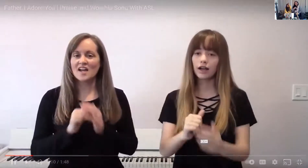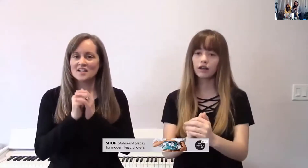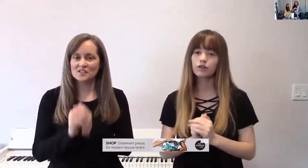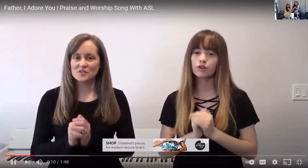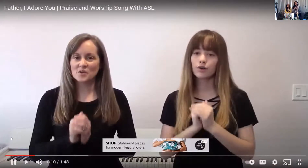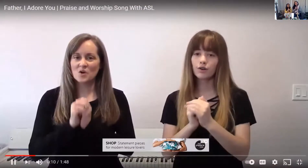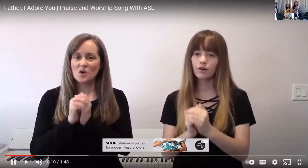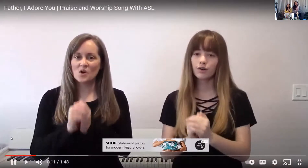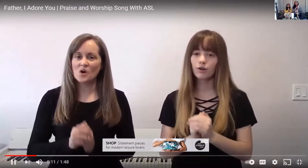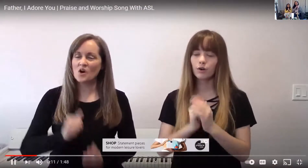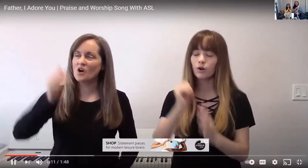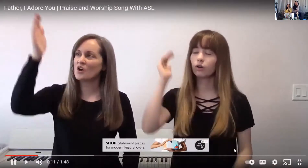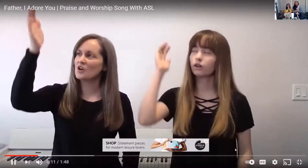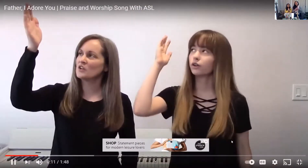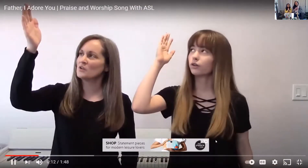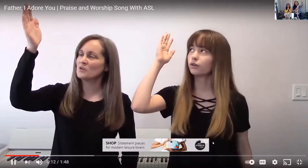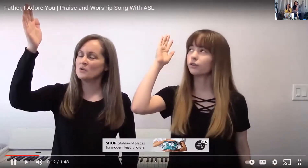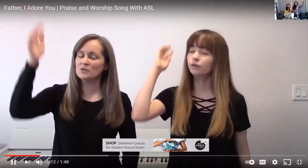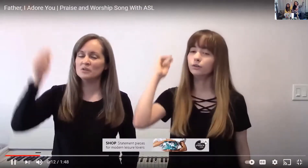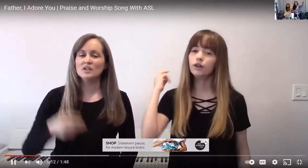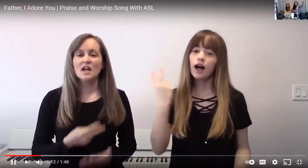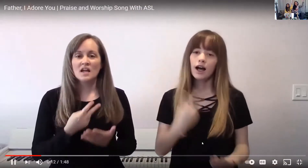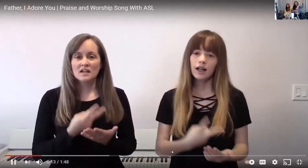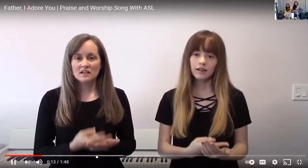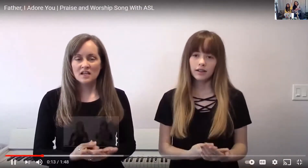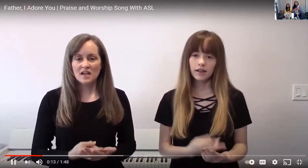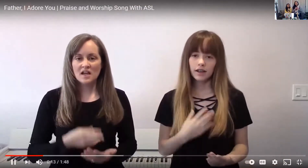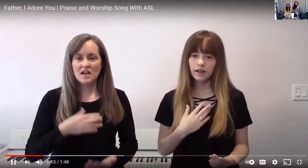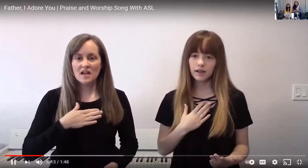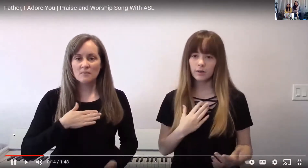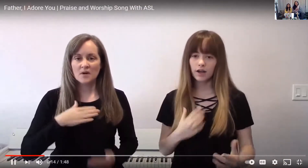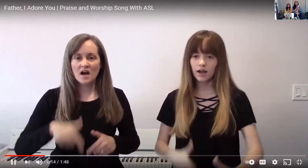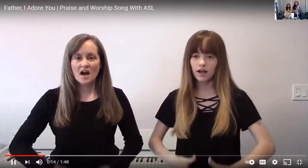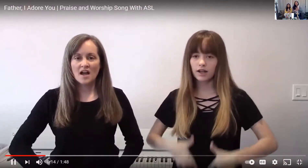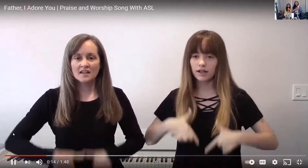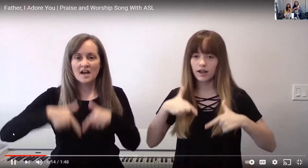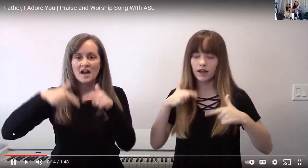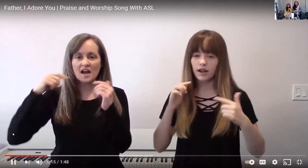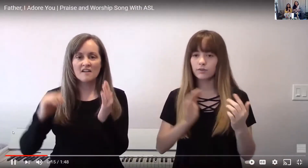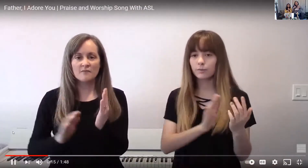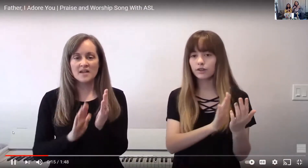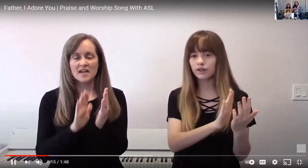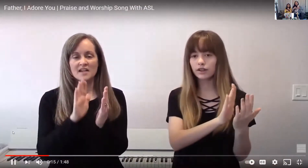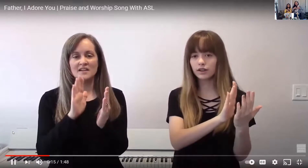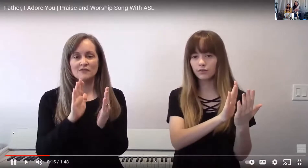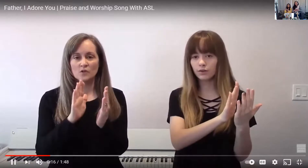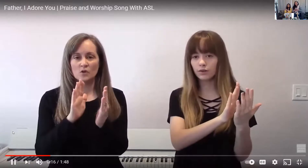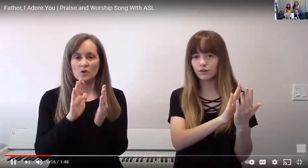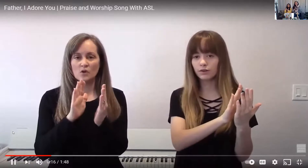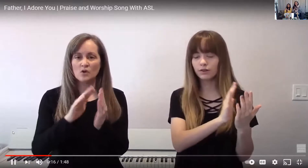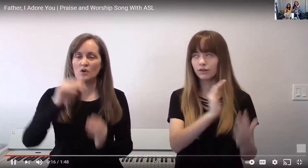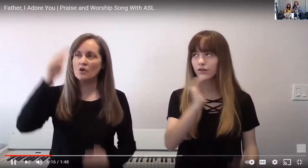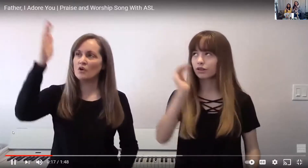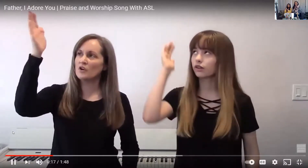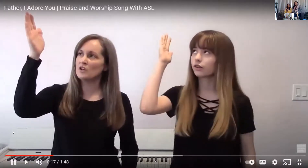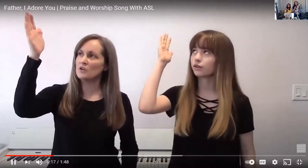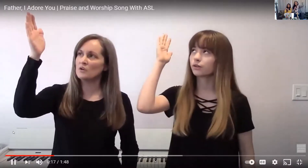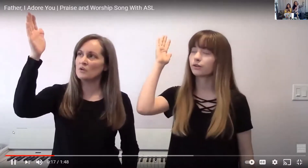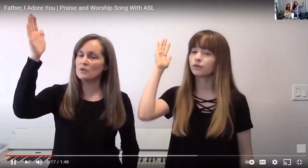I am born for you. Lay my life before you.